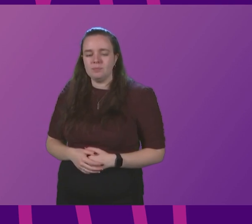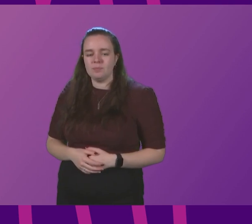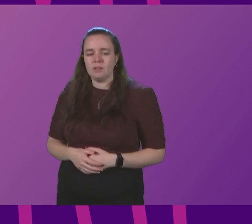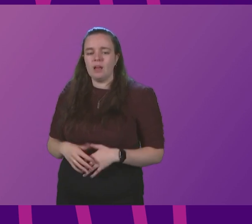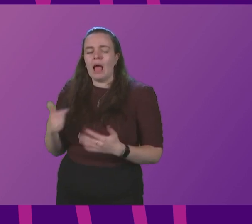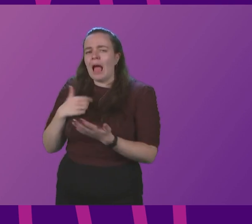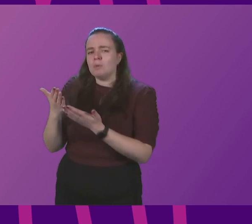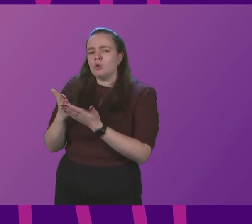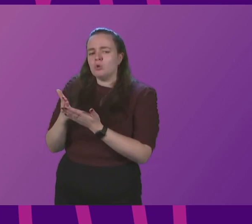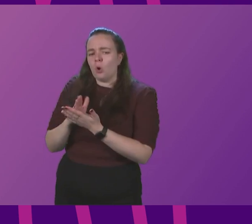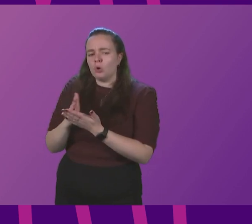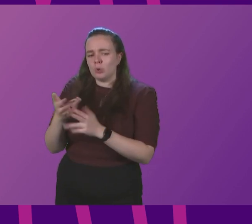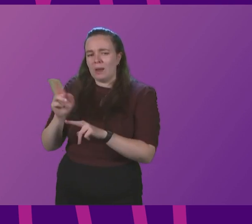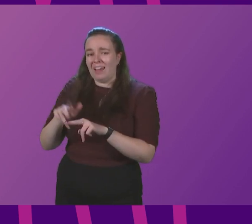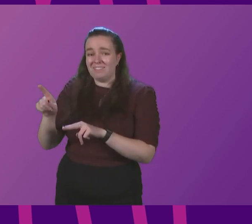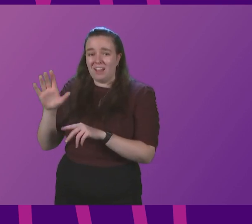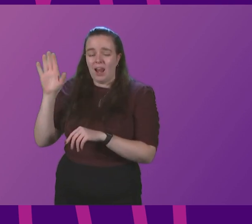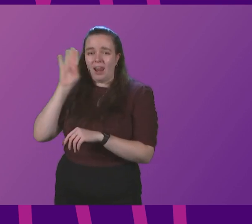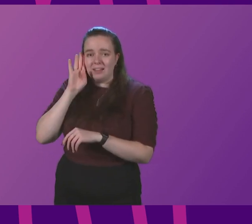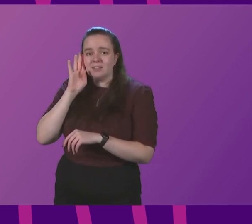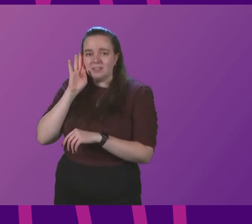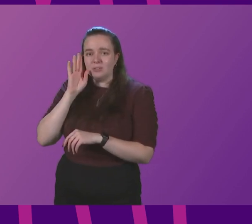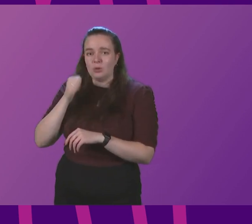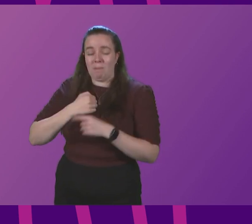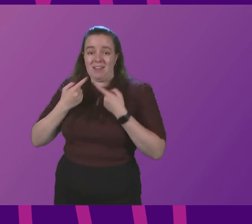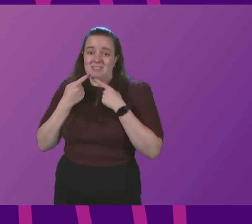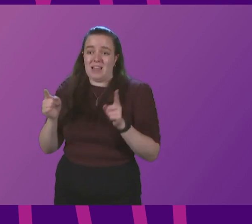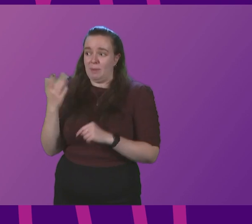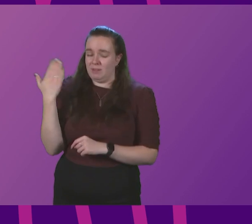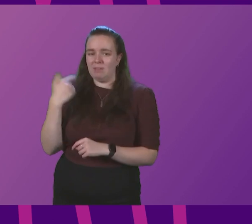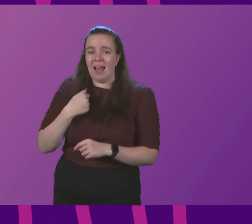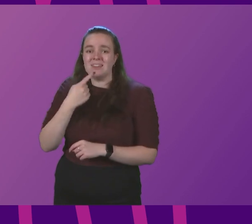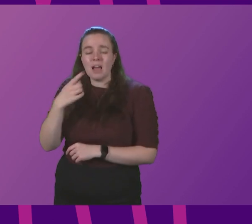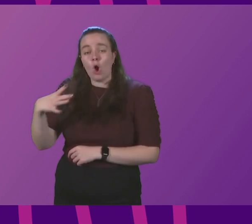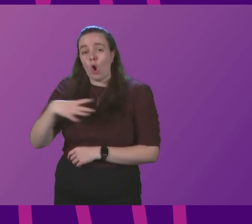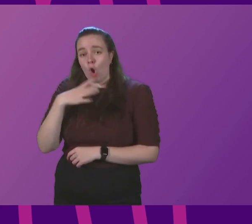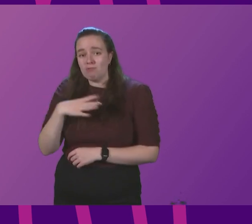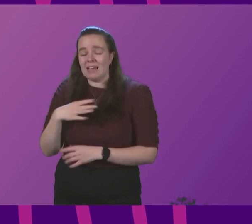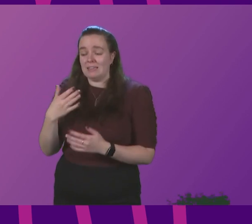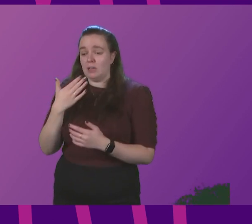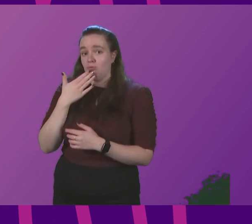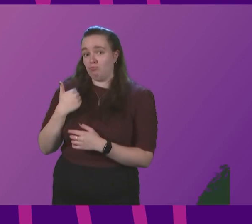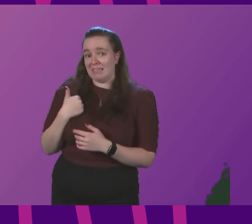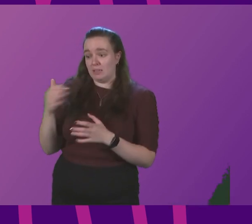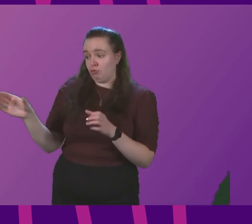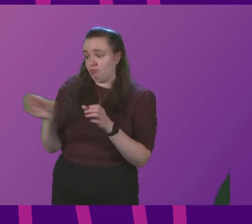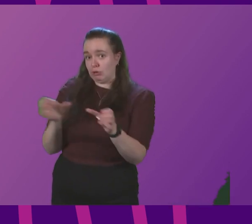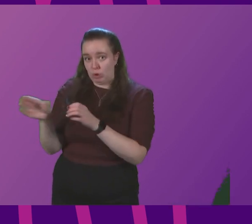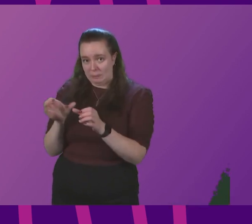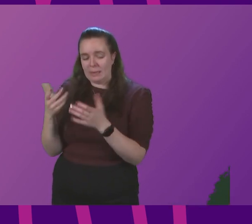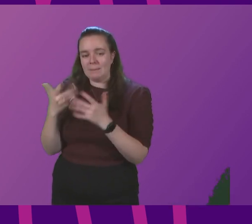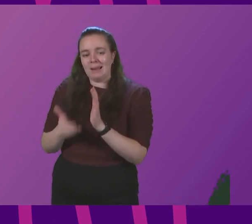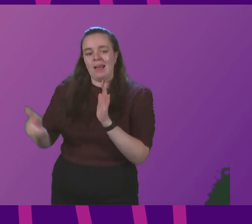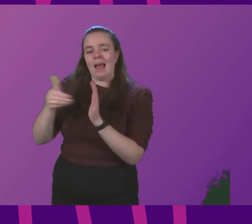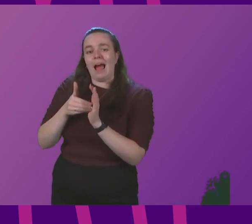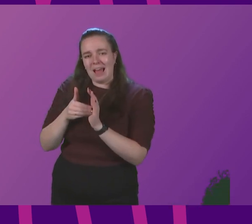I'm not sure if Myrtle Fraser paid attention to the statement I made. I said we have already, through recent recruitment efforts, added